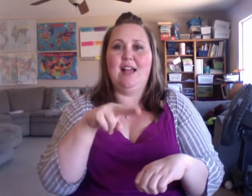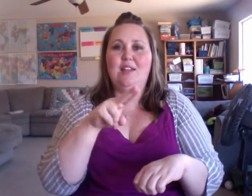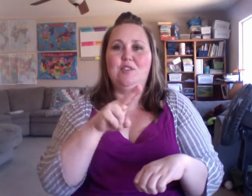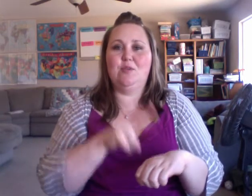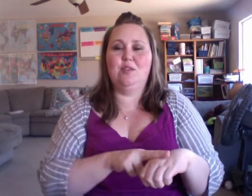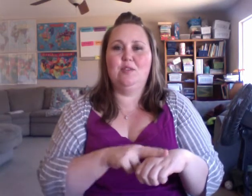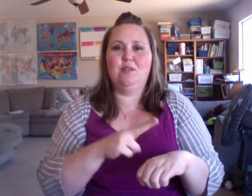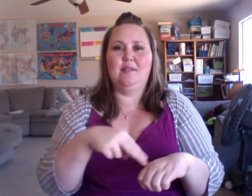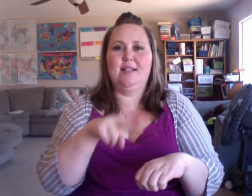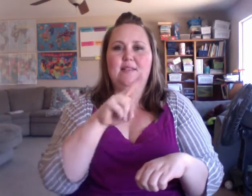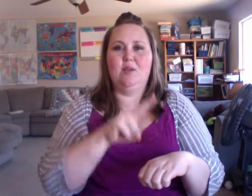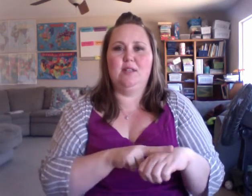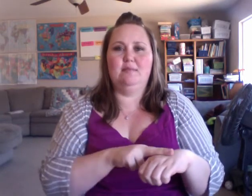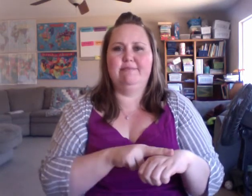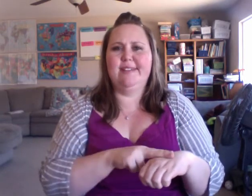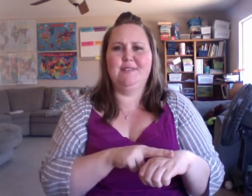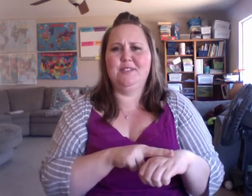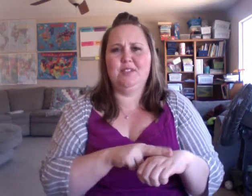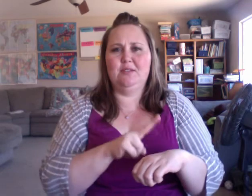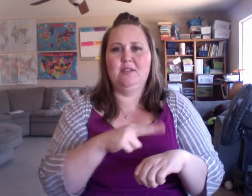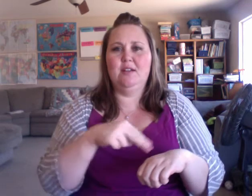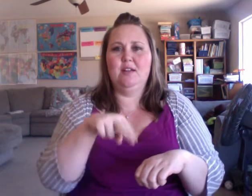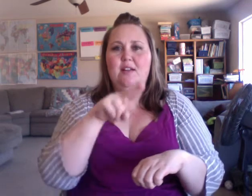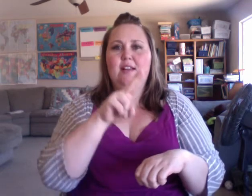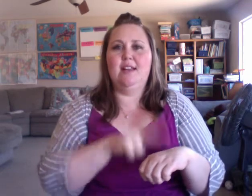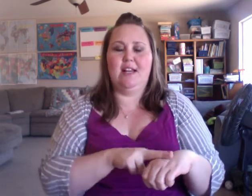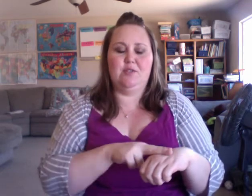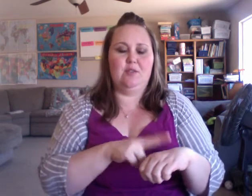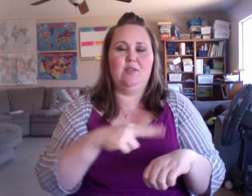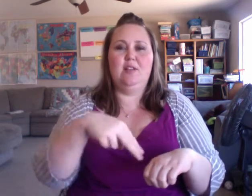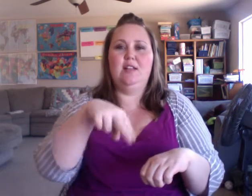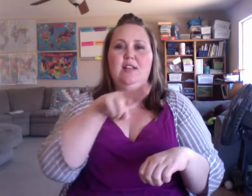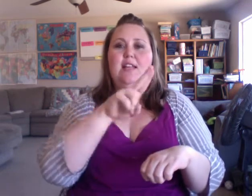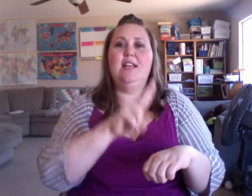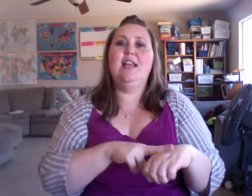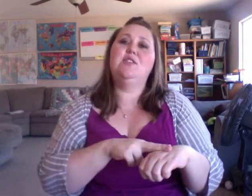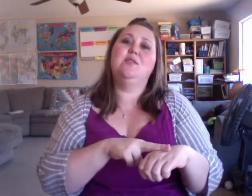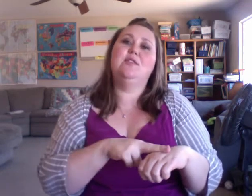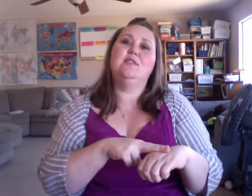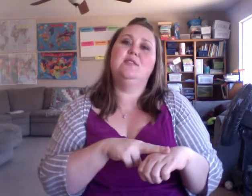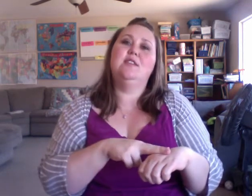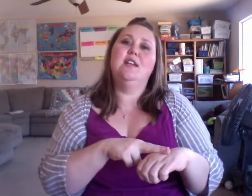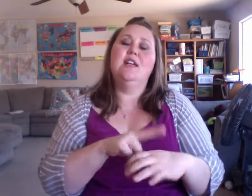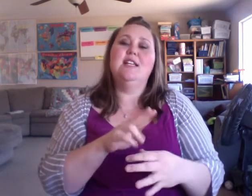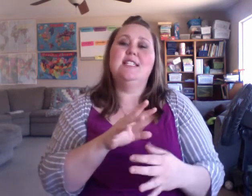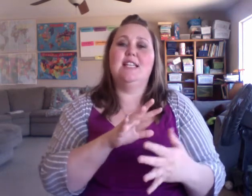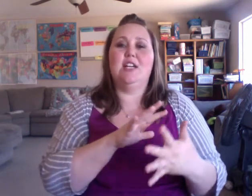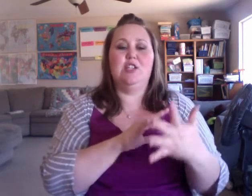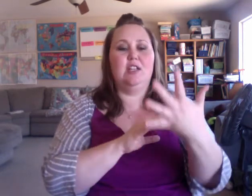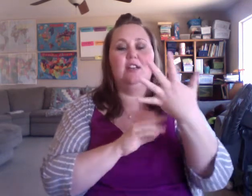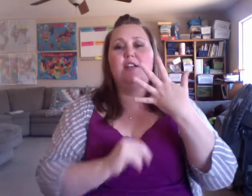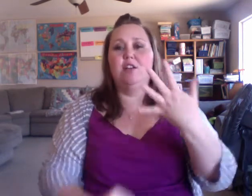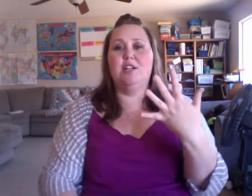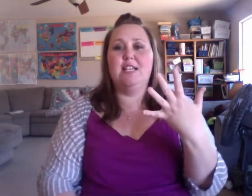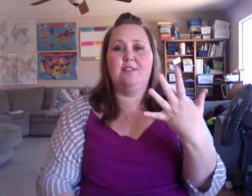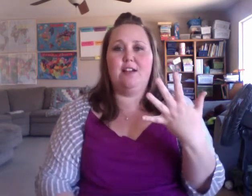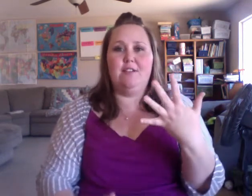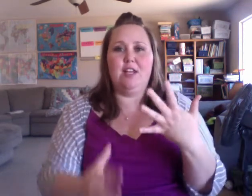Natural. Wait, it's one. I was doing two. Natural. Natural. Selection. You're take a five-hand